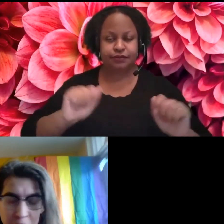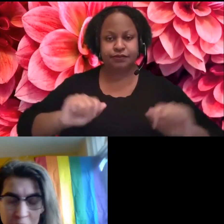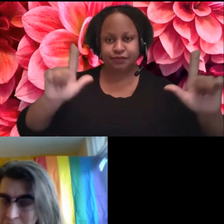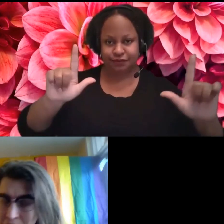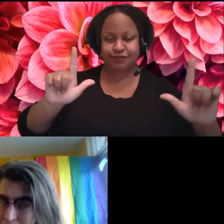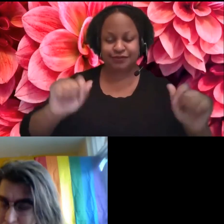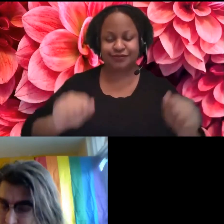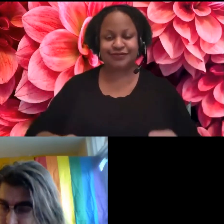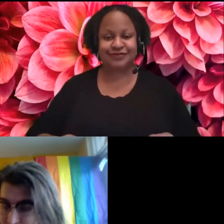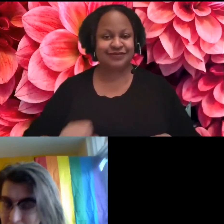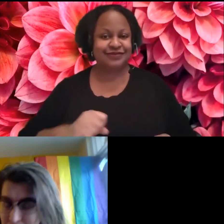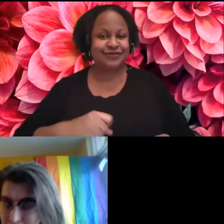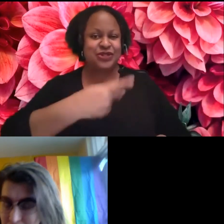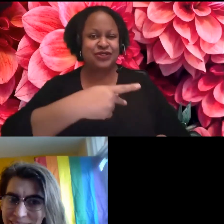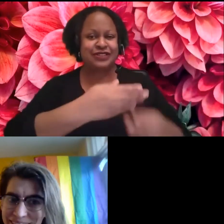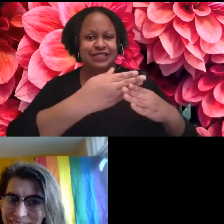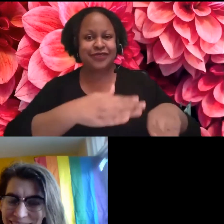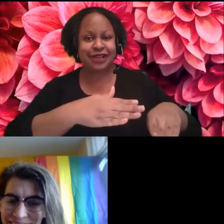sharing our speaking time.